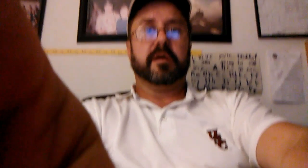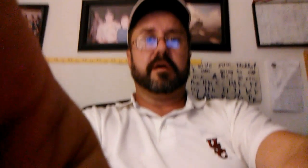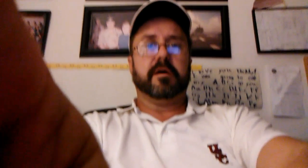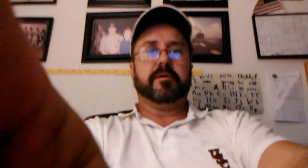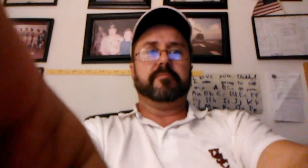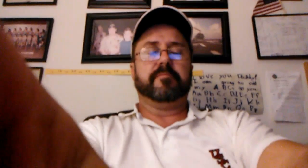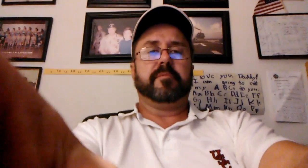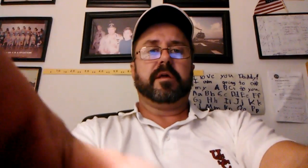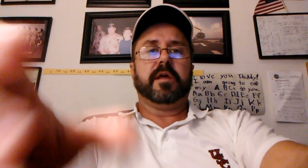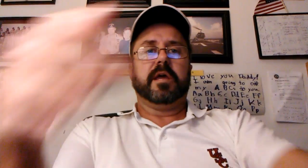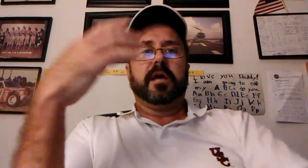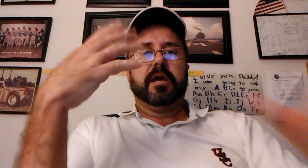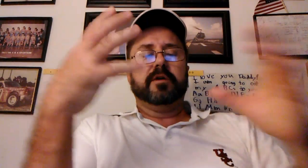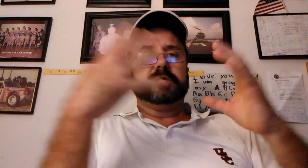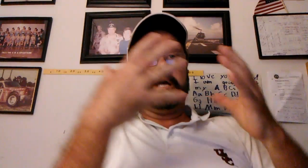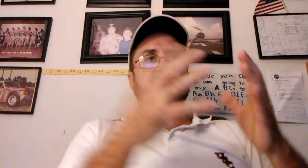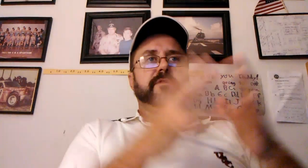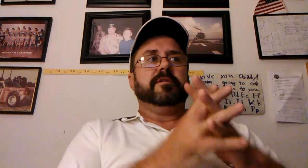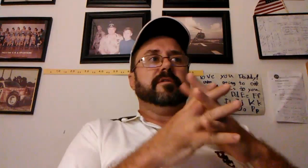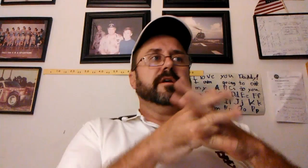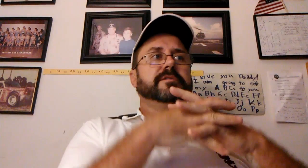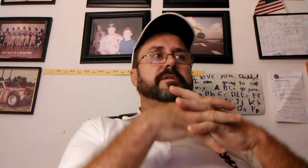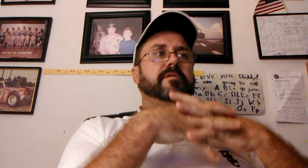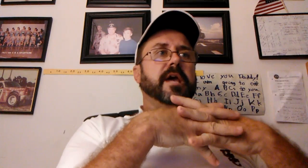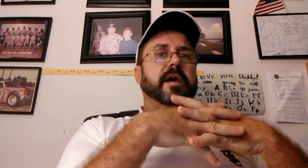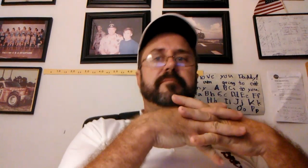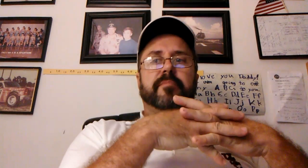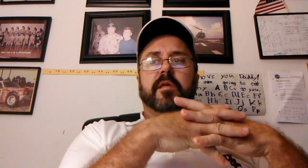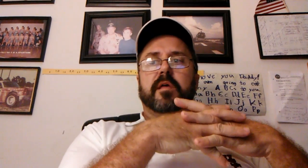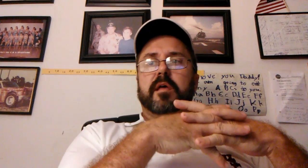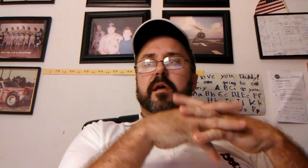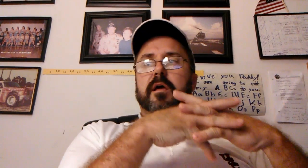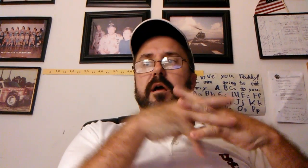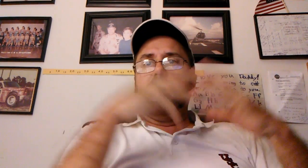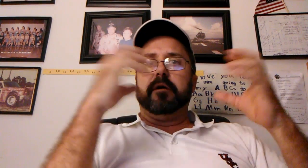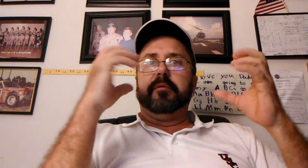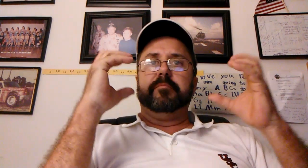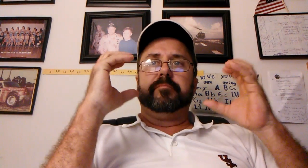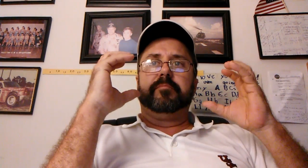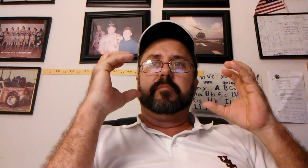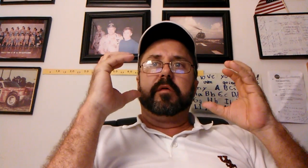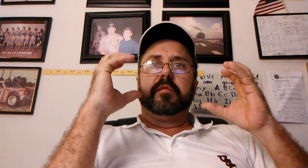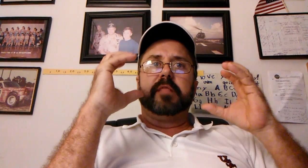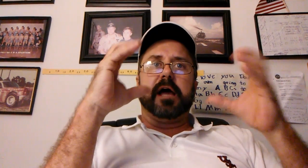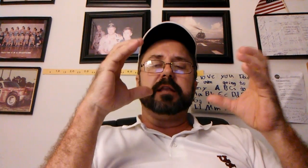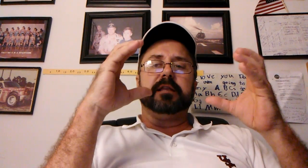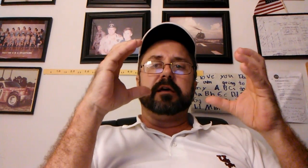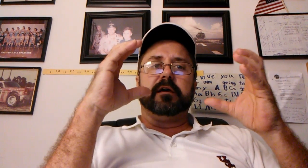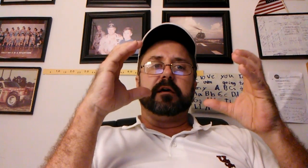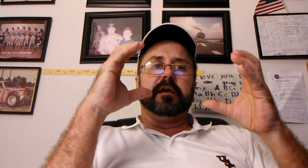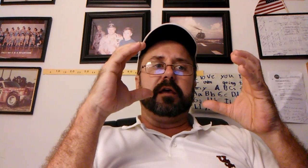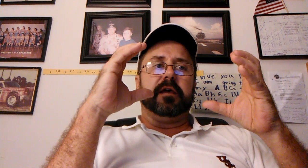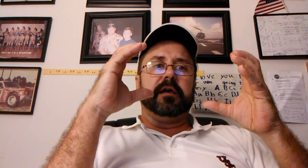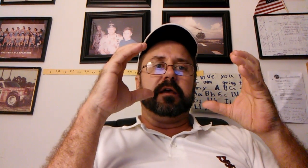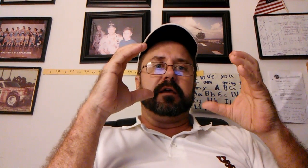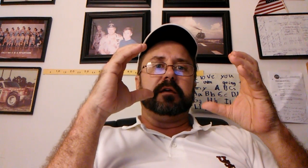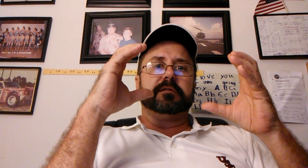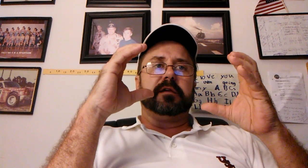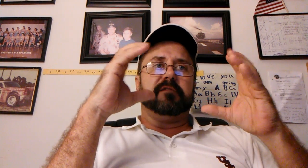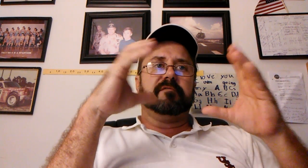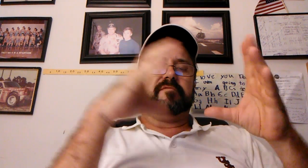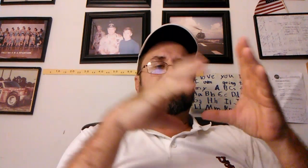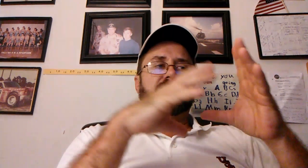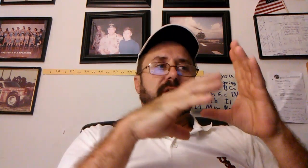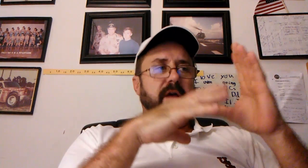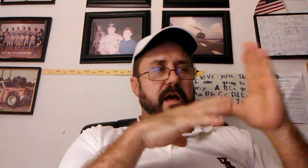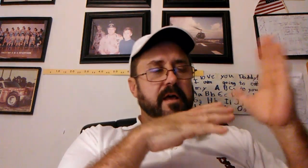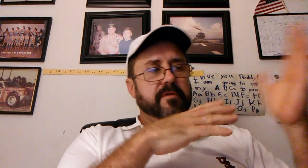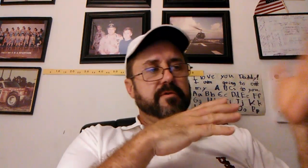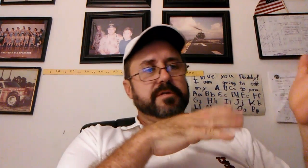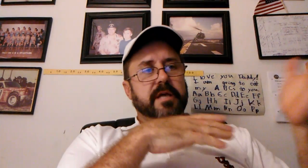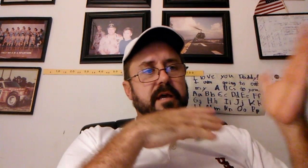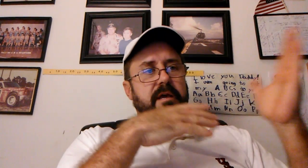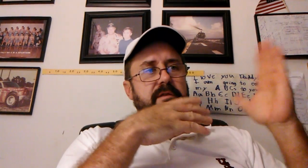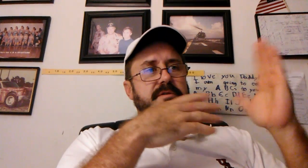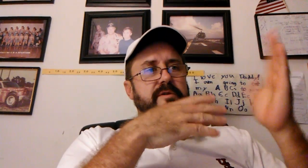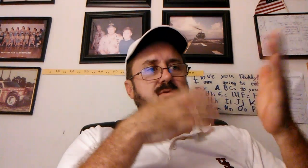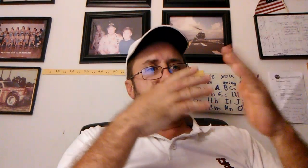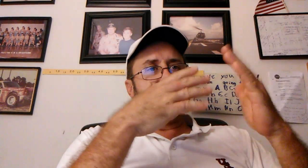But here's how we do this, okay? The idea is if I understand social